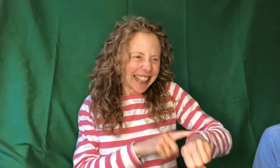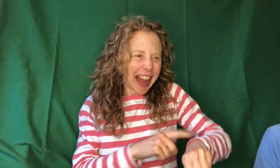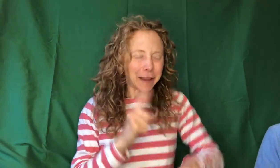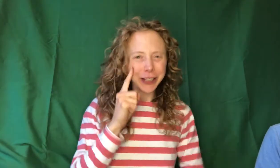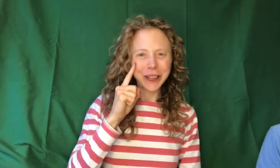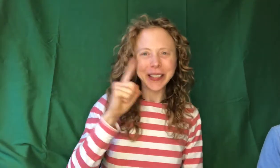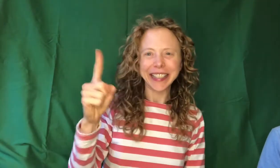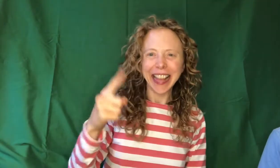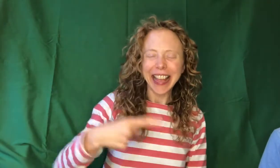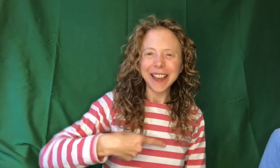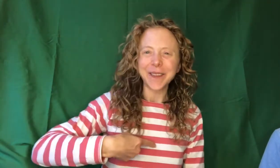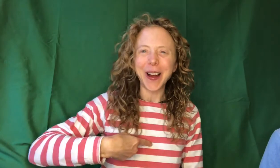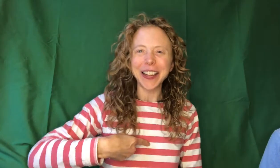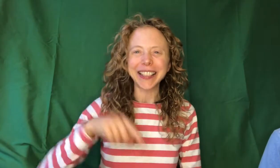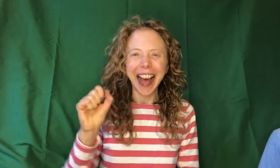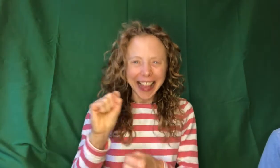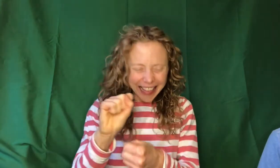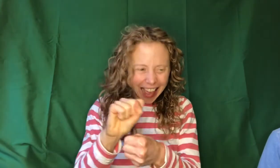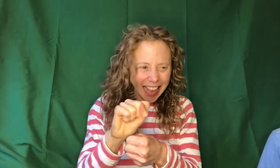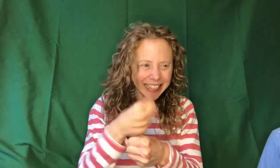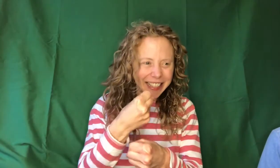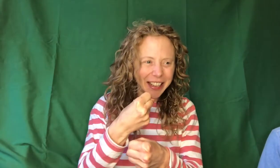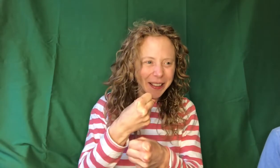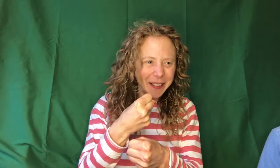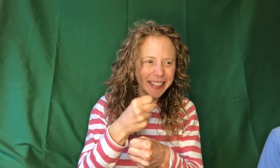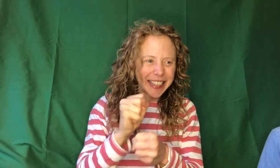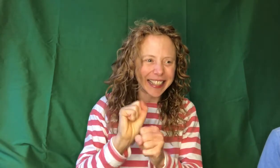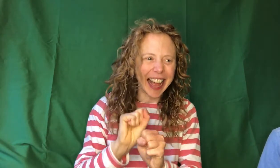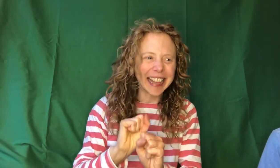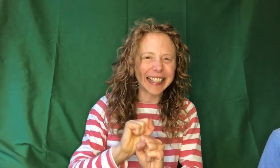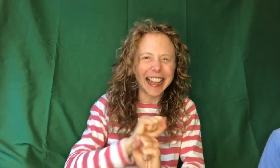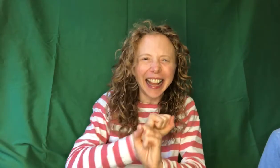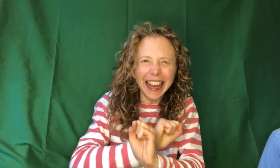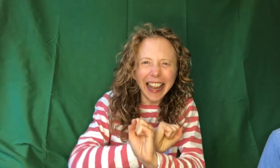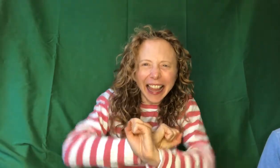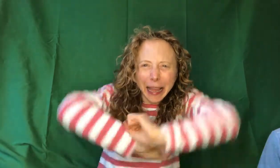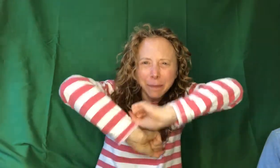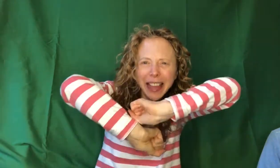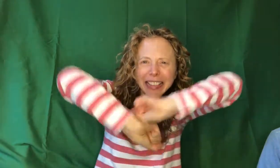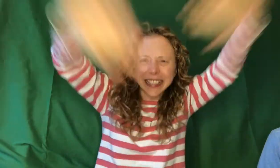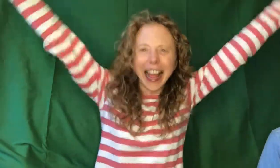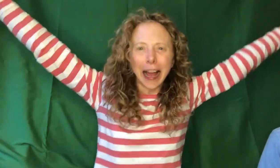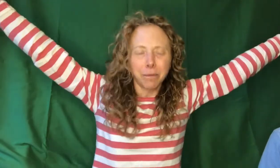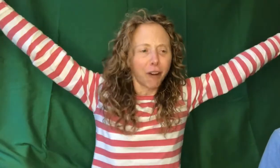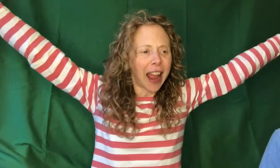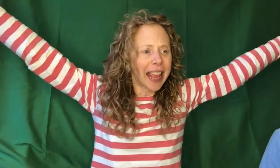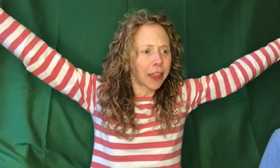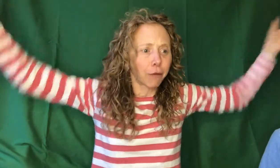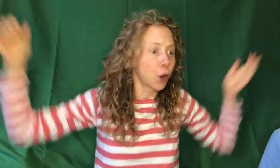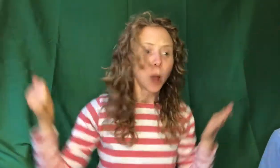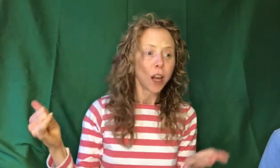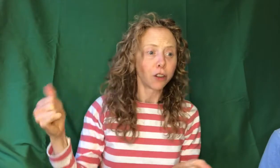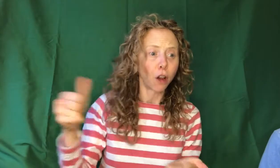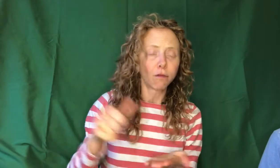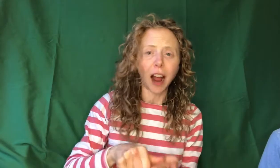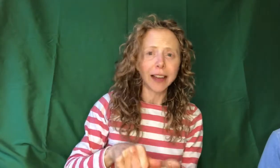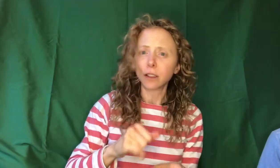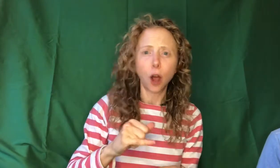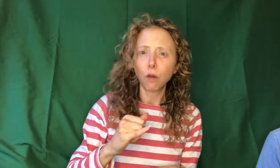time to see what I can do to test the limits and break through. No right, no